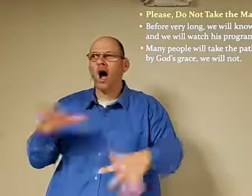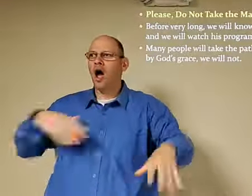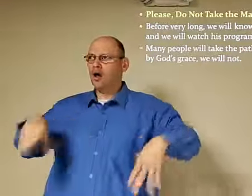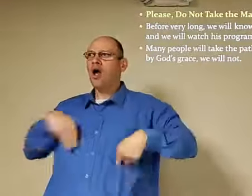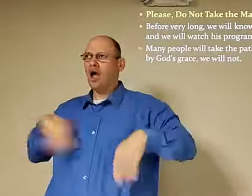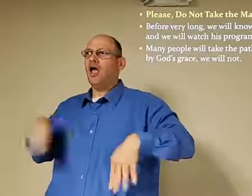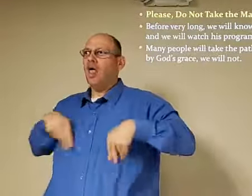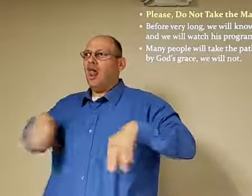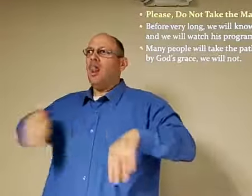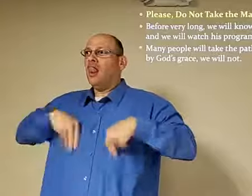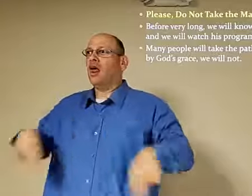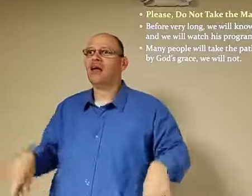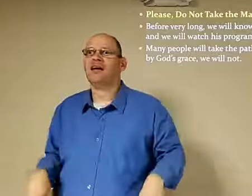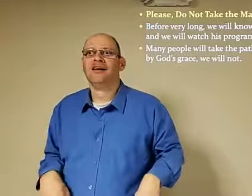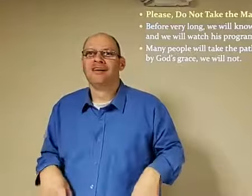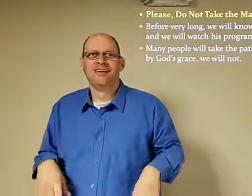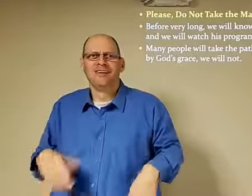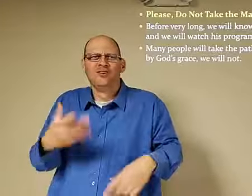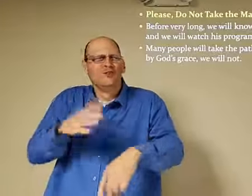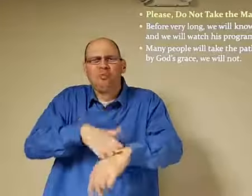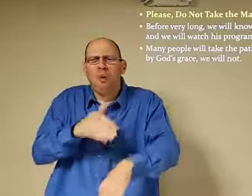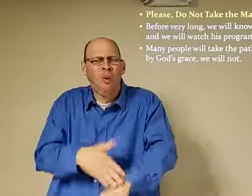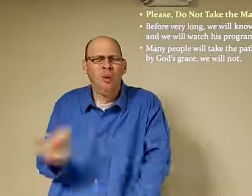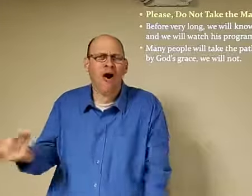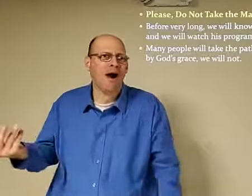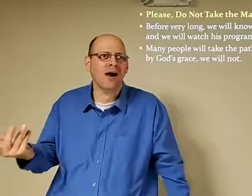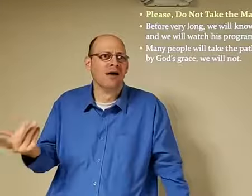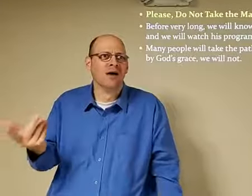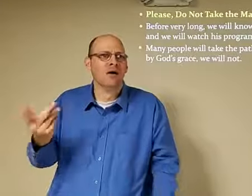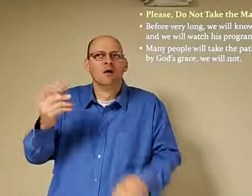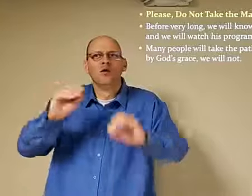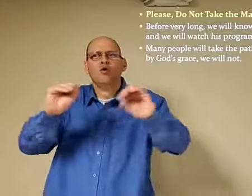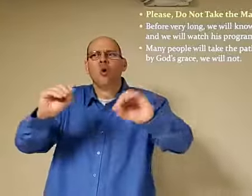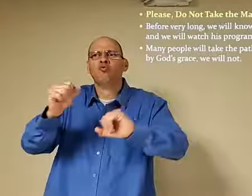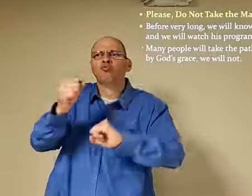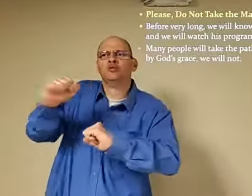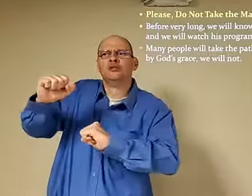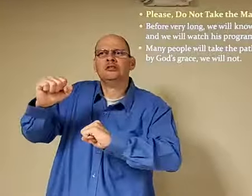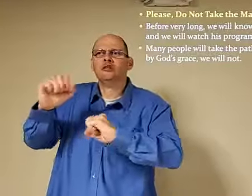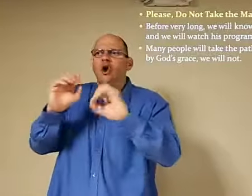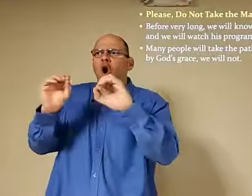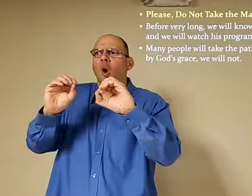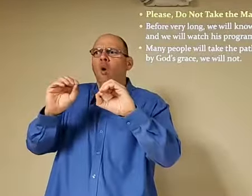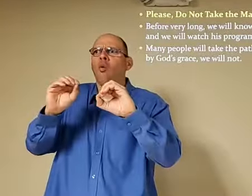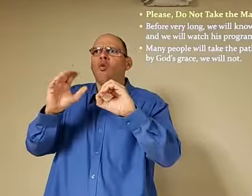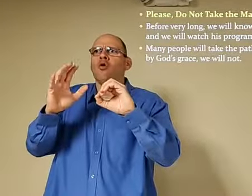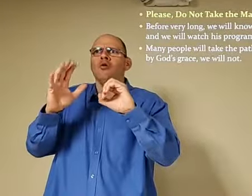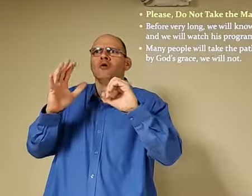and so people are going to be like oh I'm starving I'll take it I'll take it there's no resistance